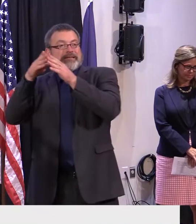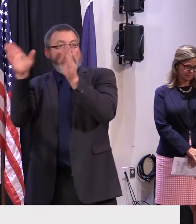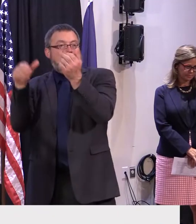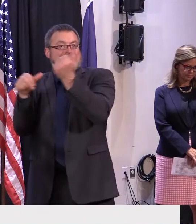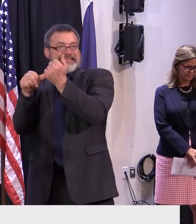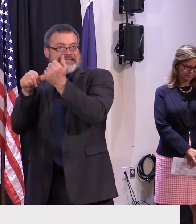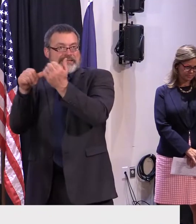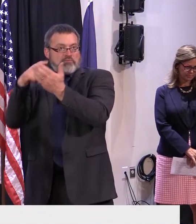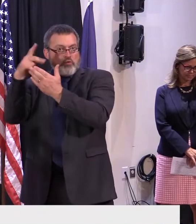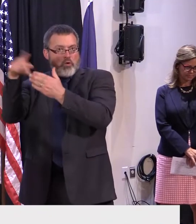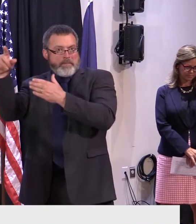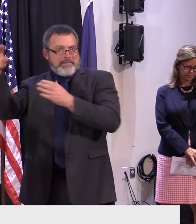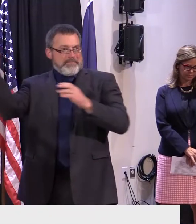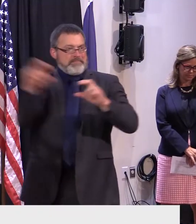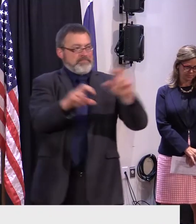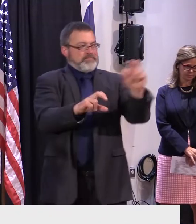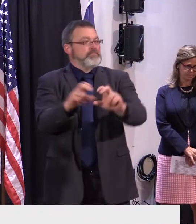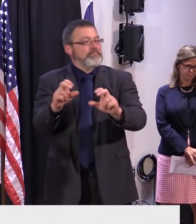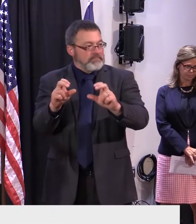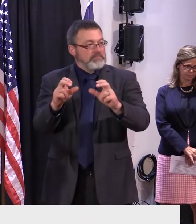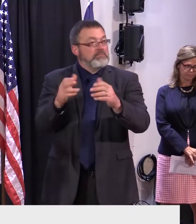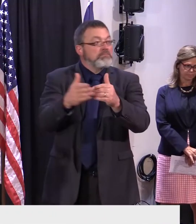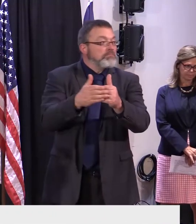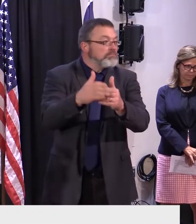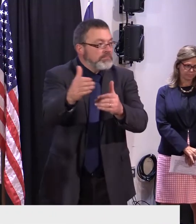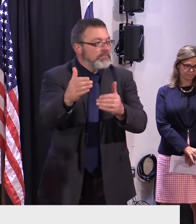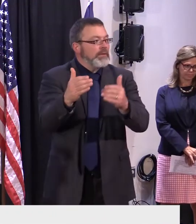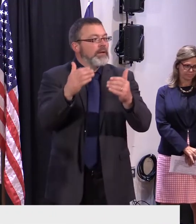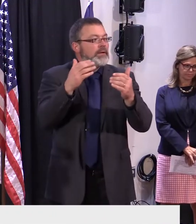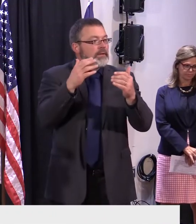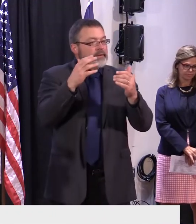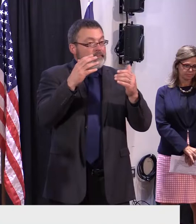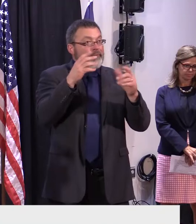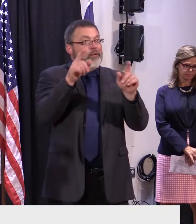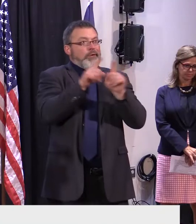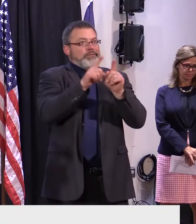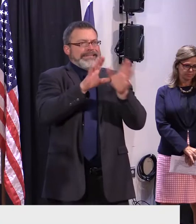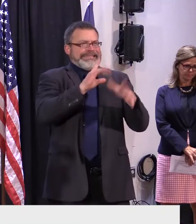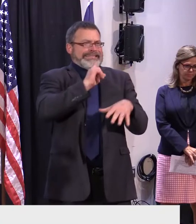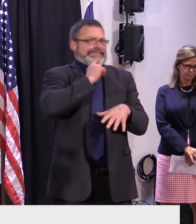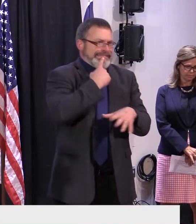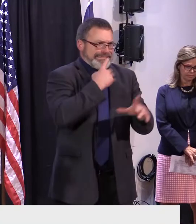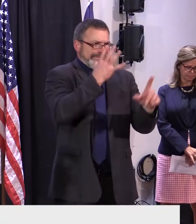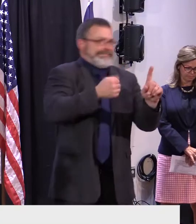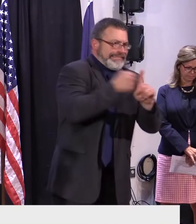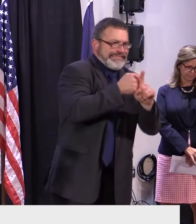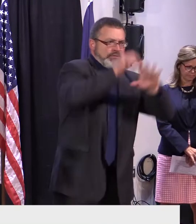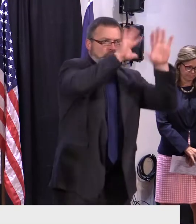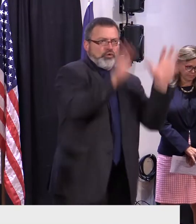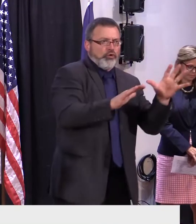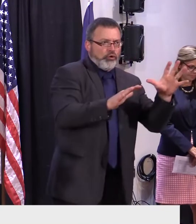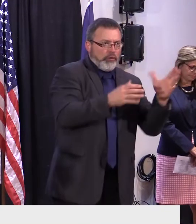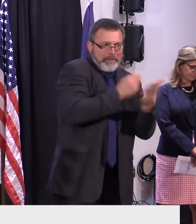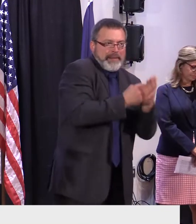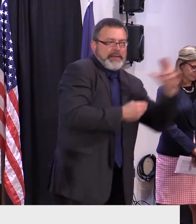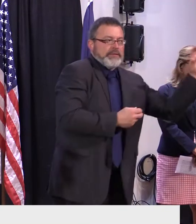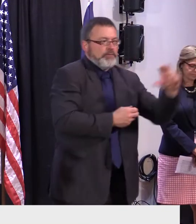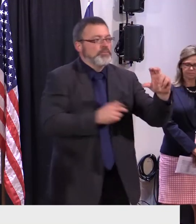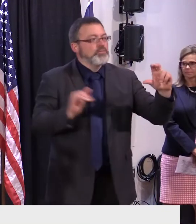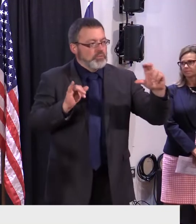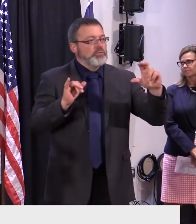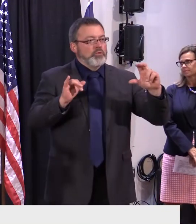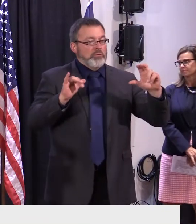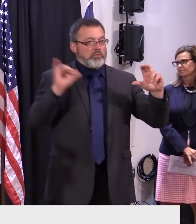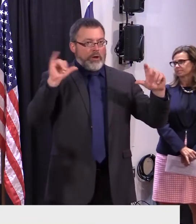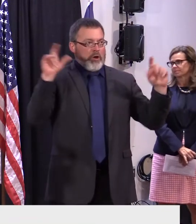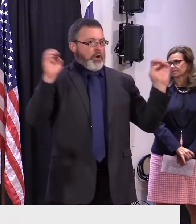also be having our adverse weather policy in place this winter, as well as an additional safety net. And